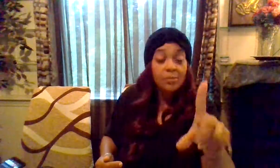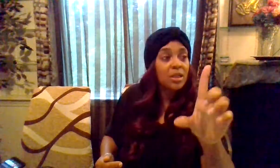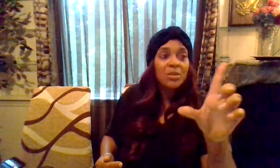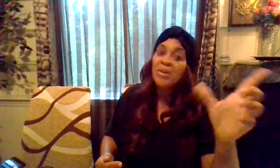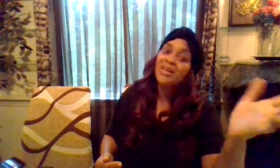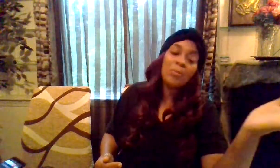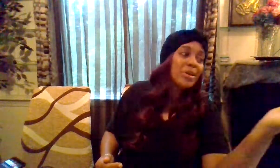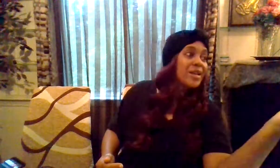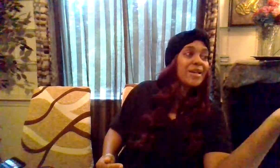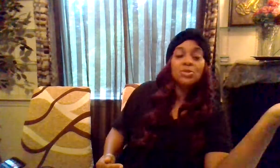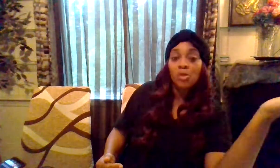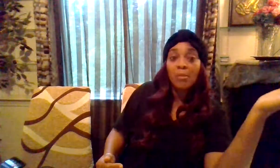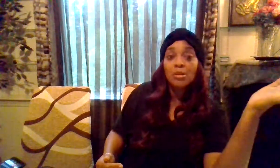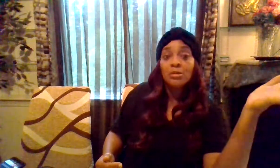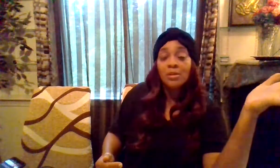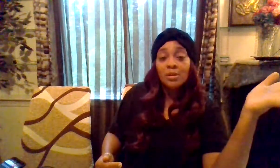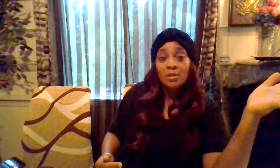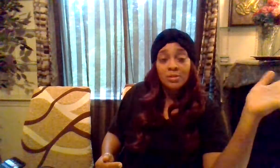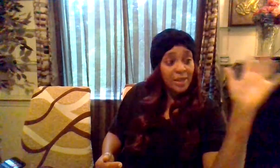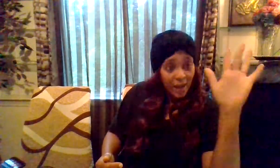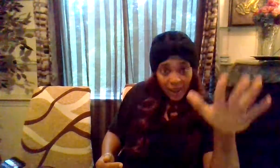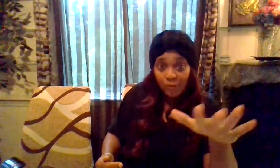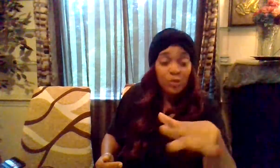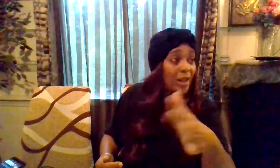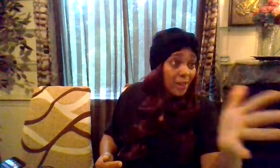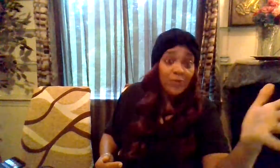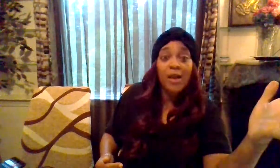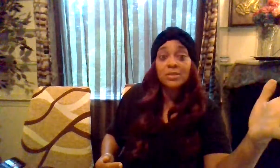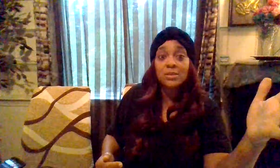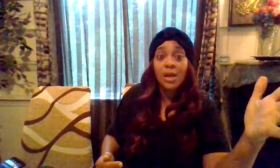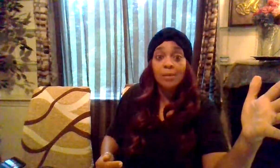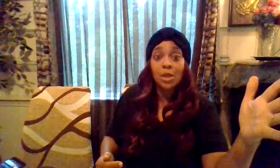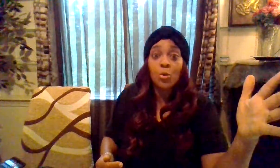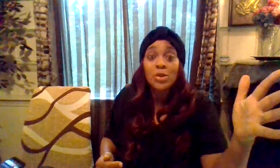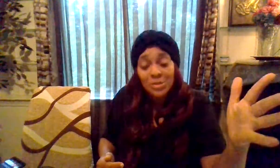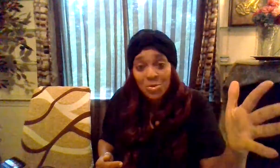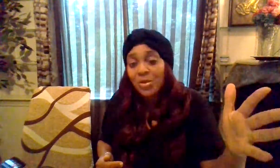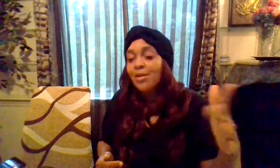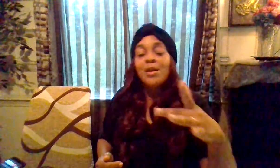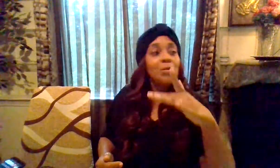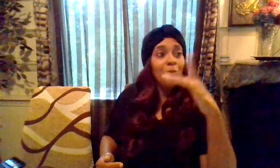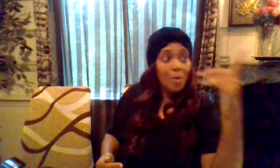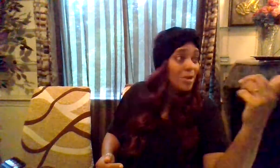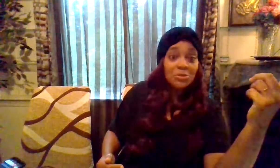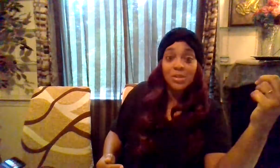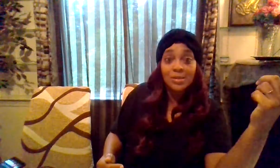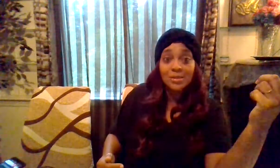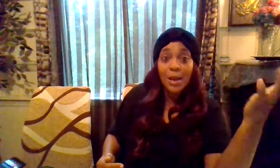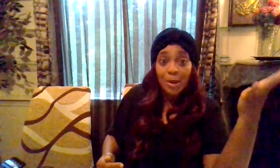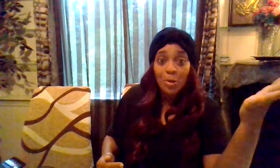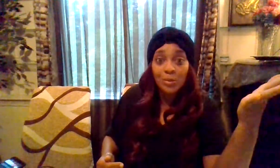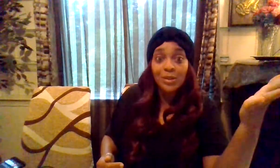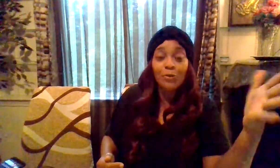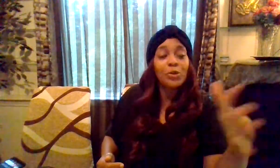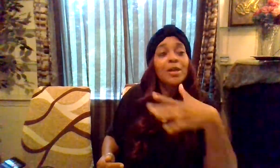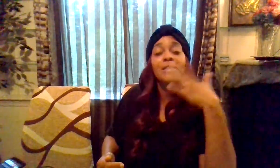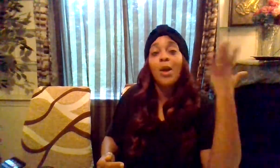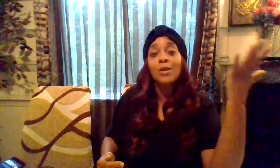same thing he may not bring that drama that i had for the last five six times i went through it what makes you think this time ain't gonna be different that's why